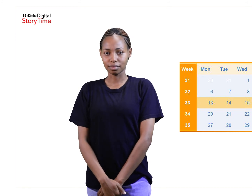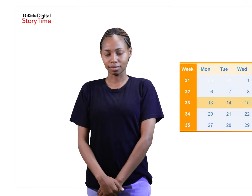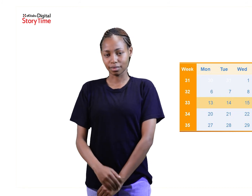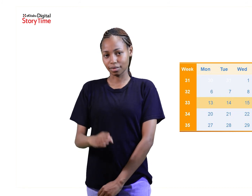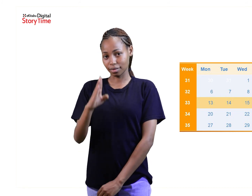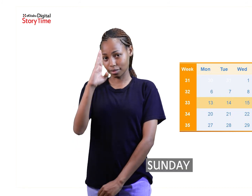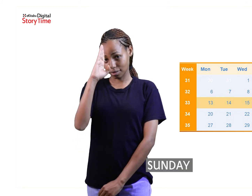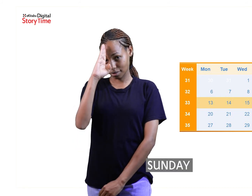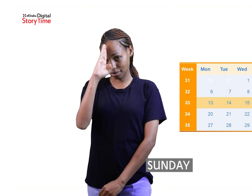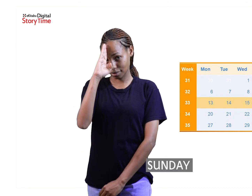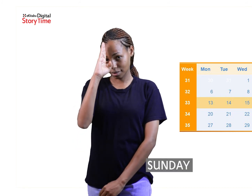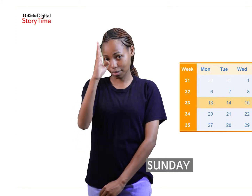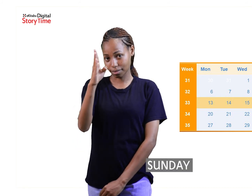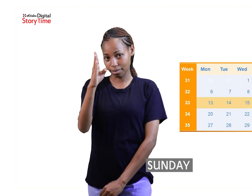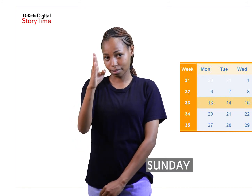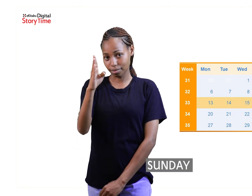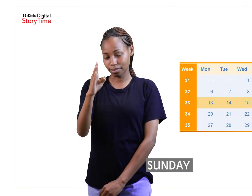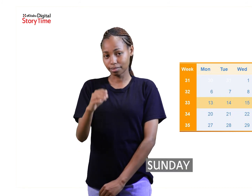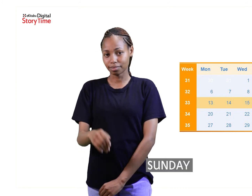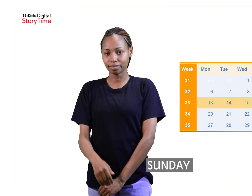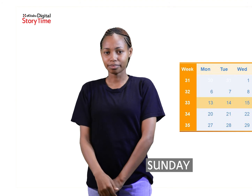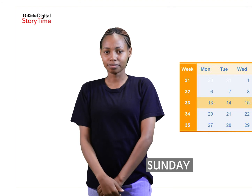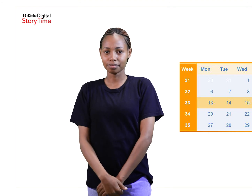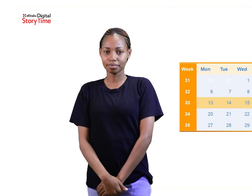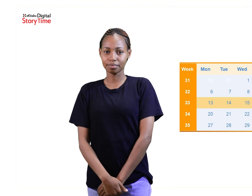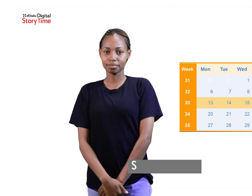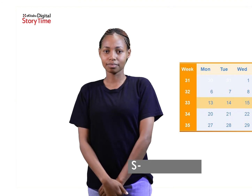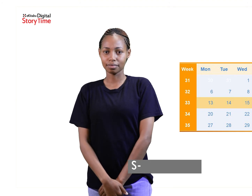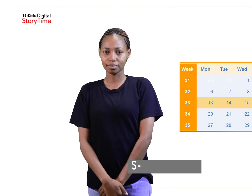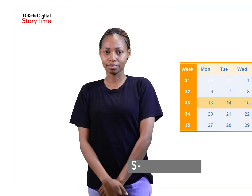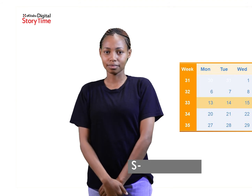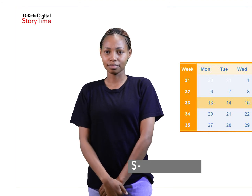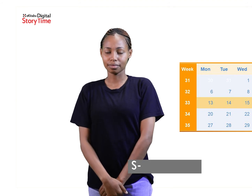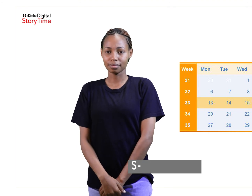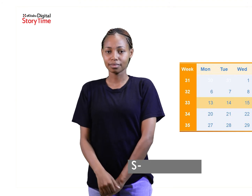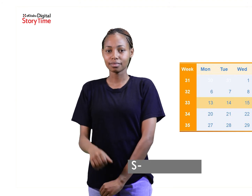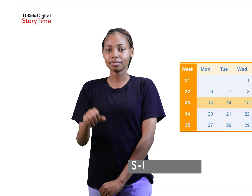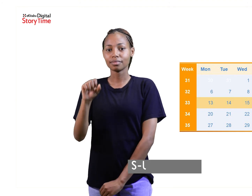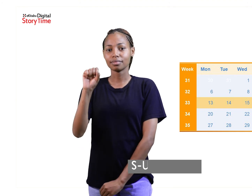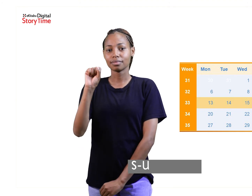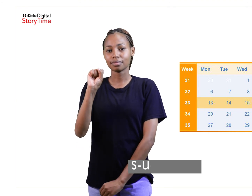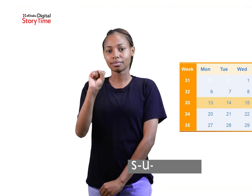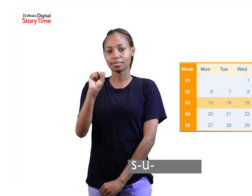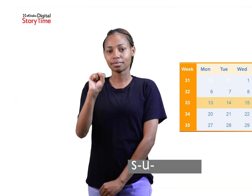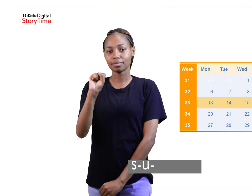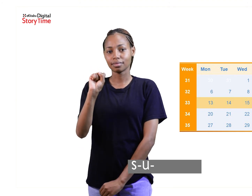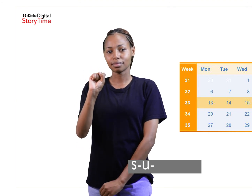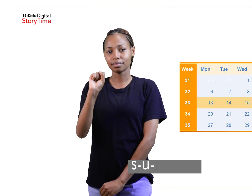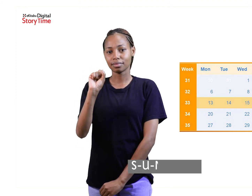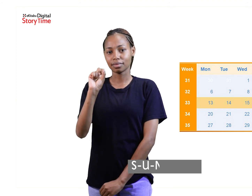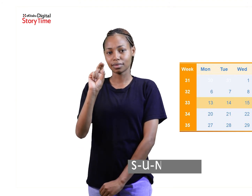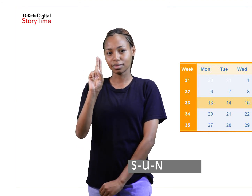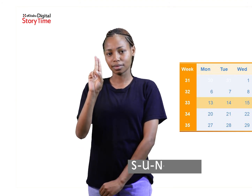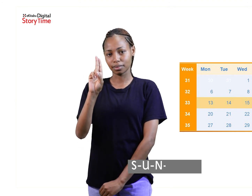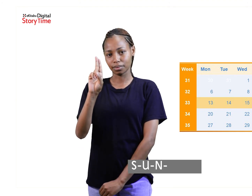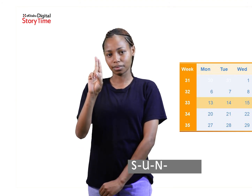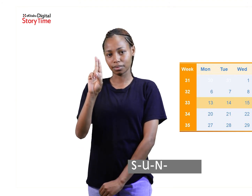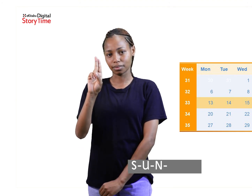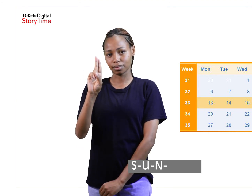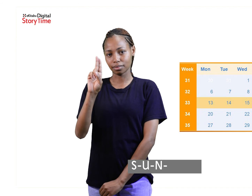-u-r-u